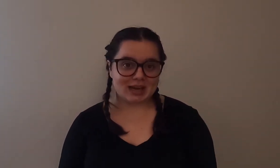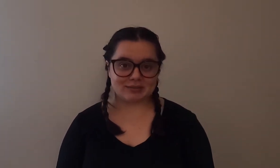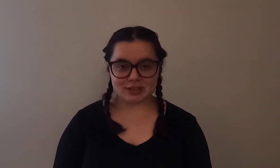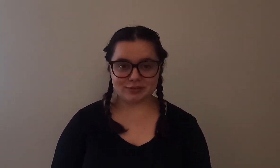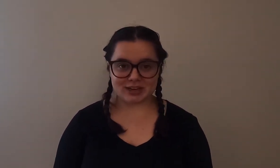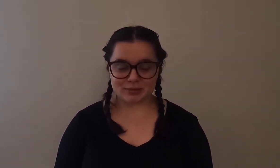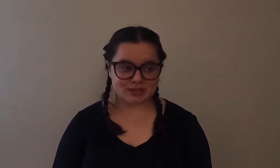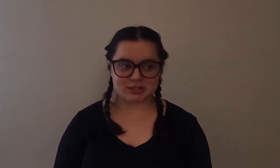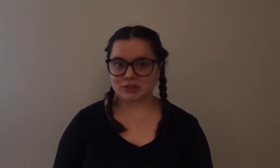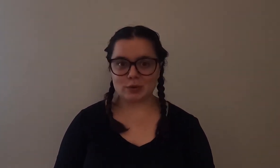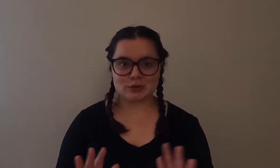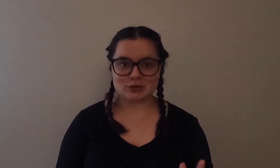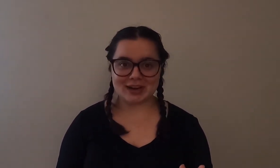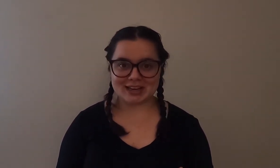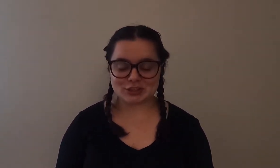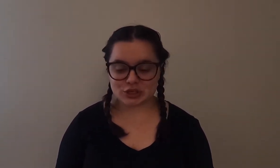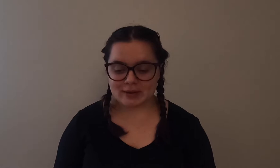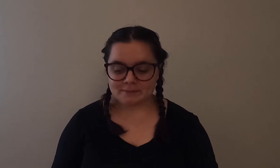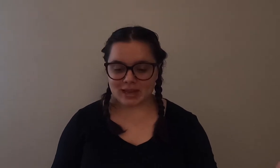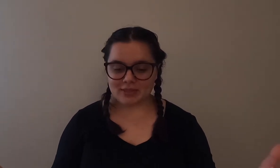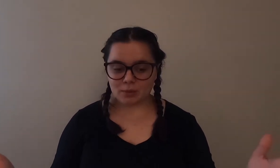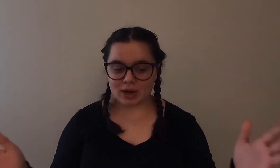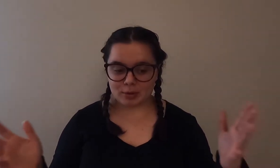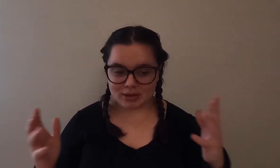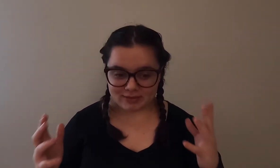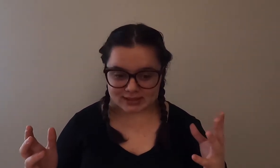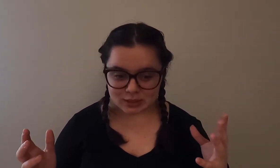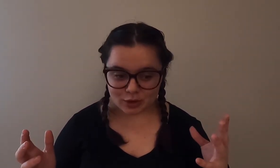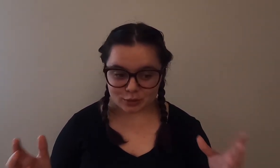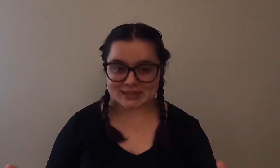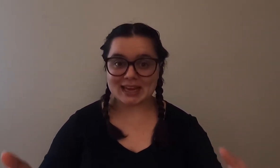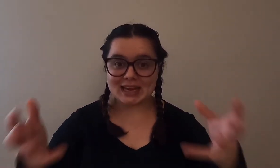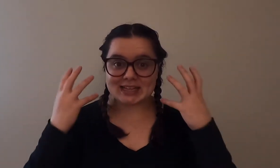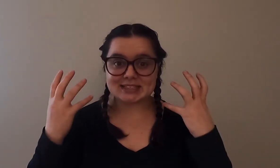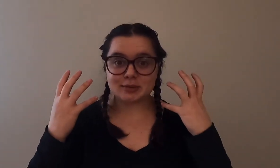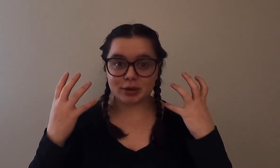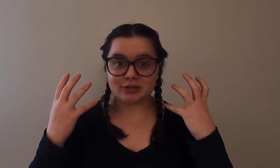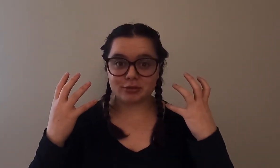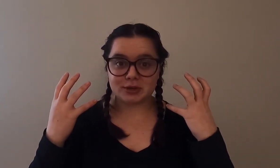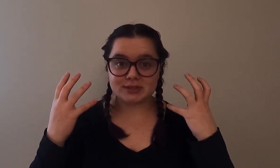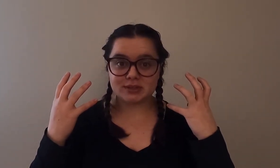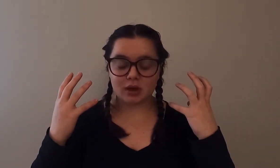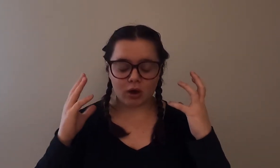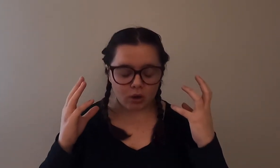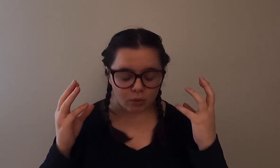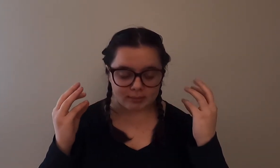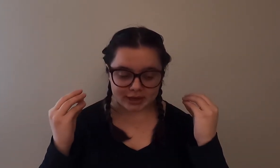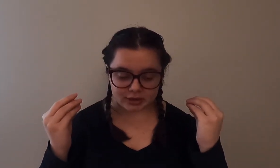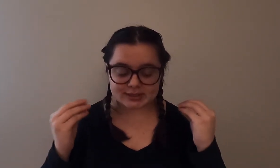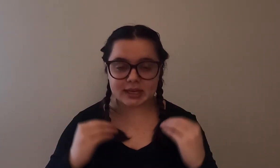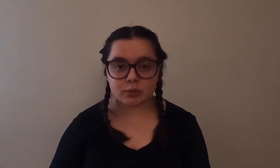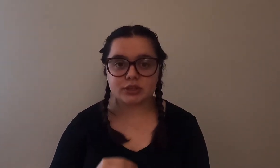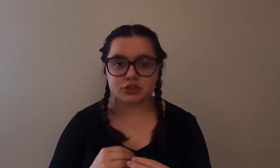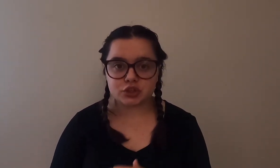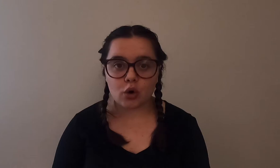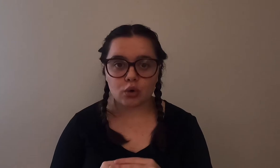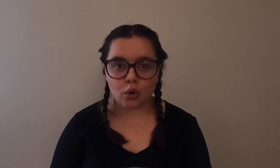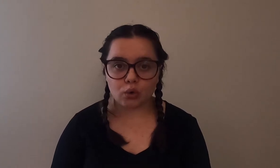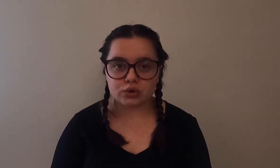kind of different it was so strange and then when I put my face in the water it was like an instant brain freeze oh my goodness it was so cold